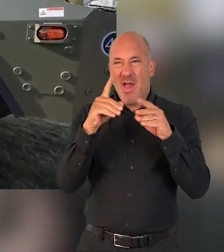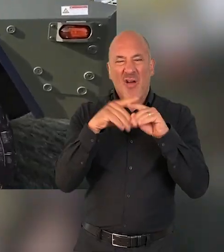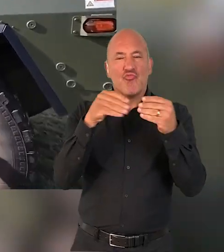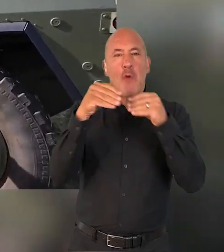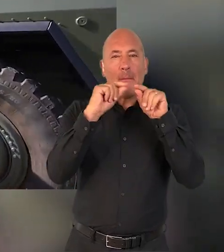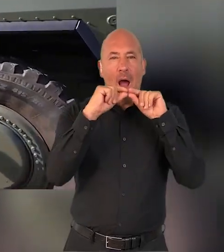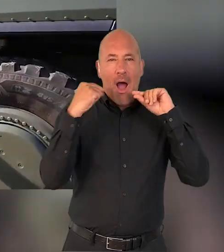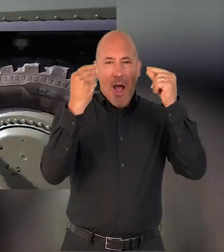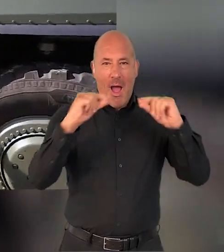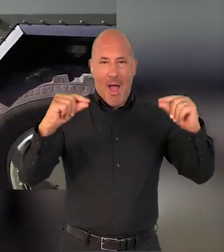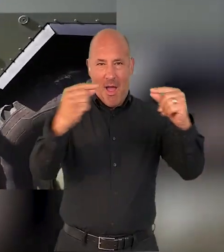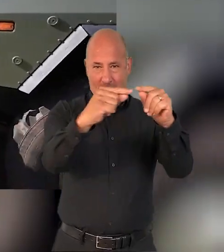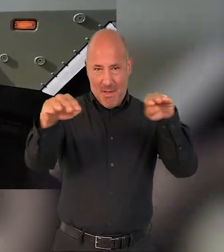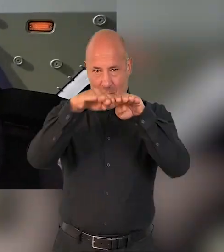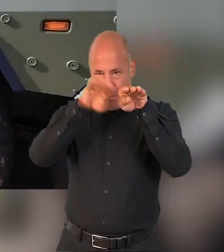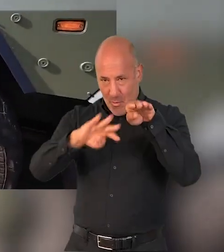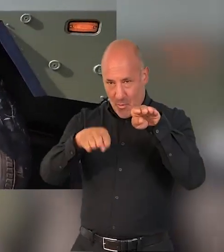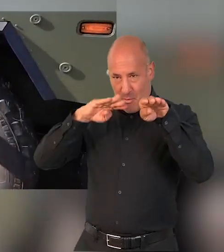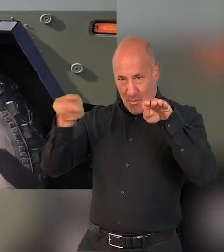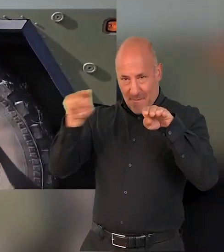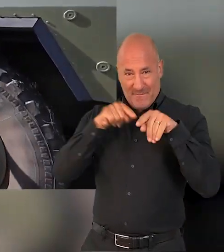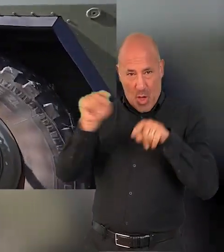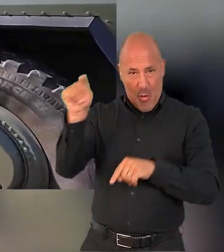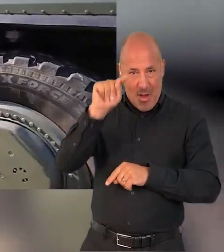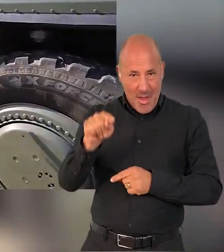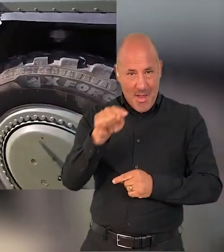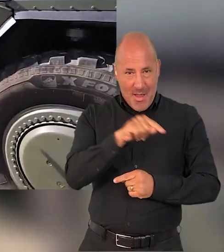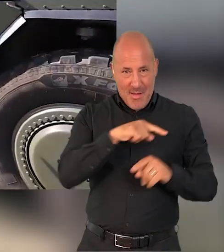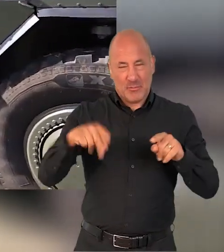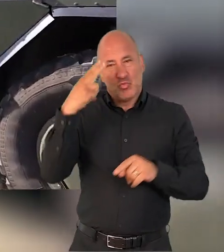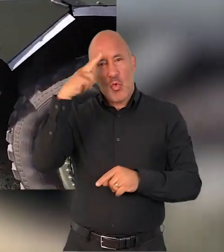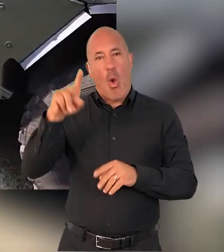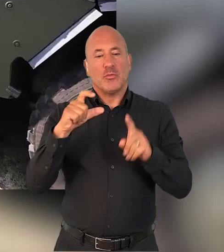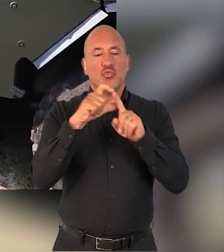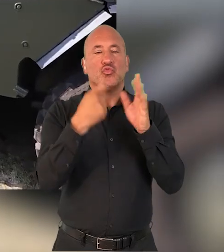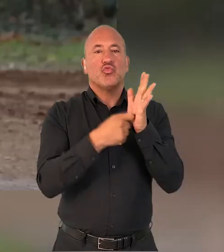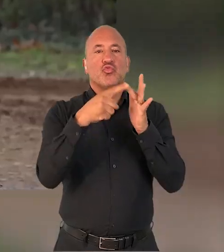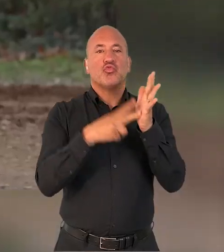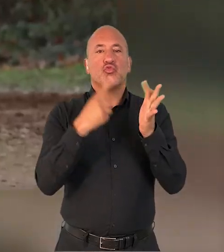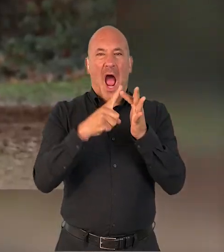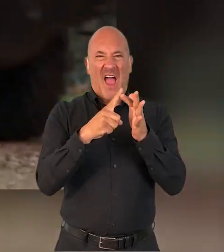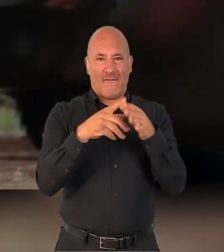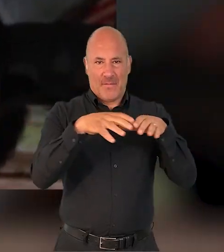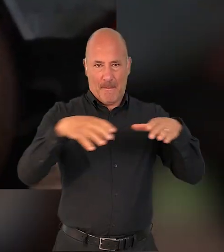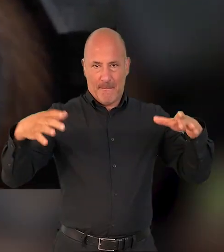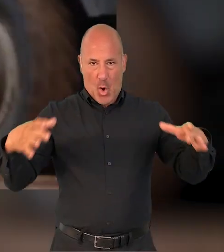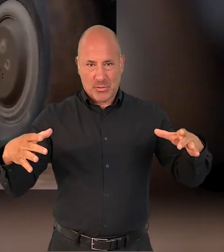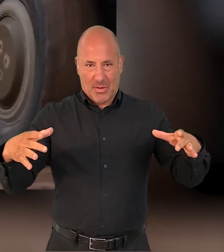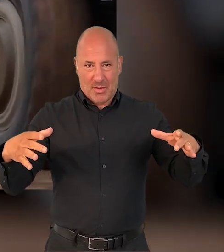forward of this line and all the way down below this rubber line where the tracks are, is something called the drive module. And it's common